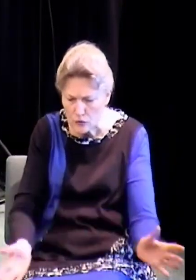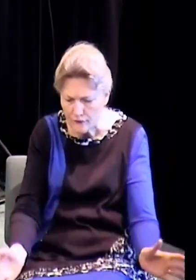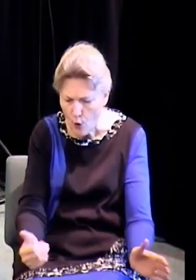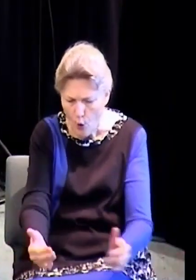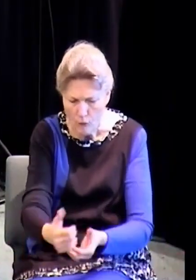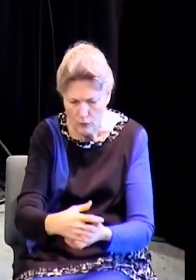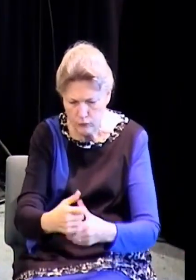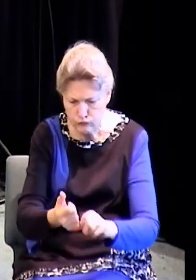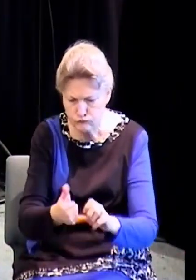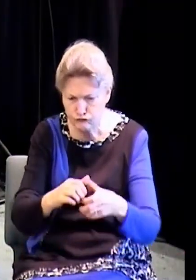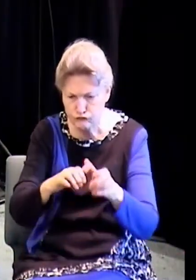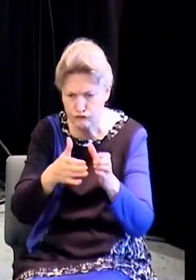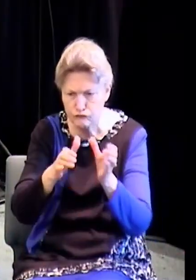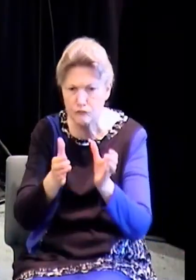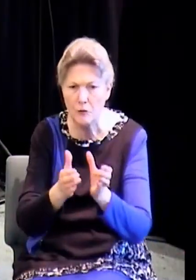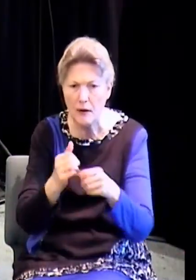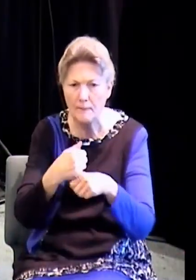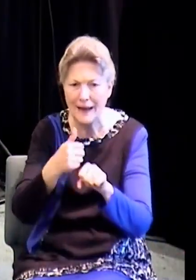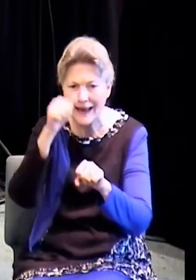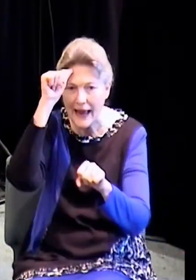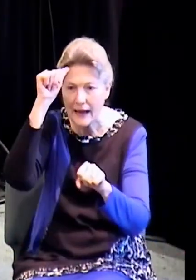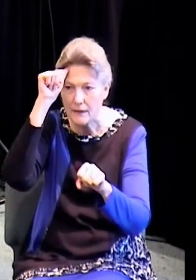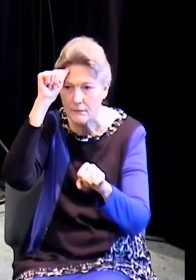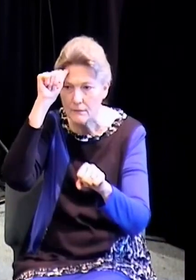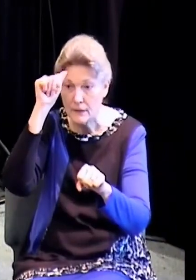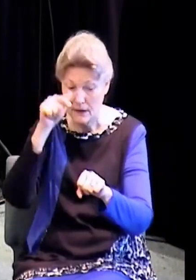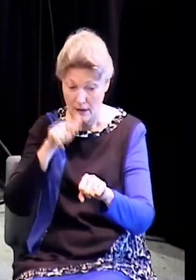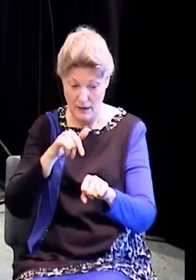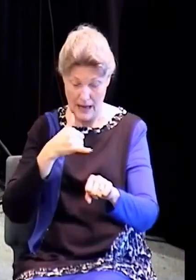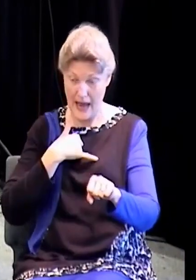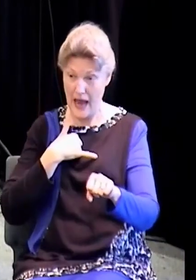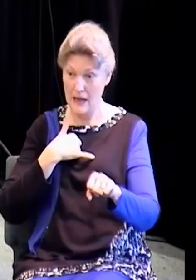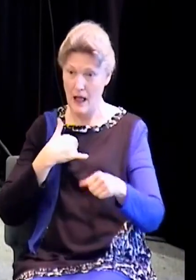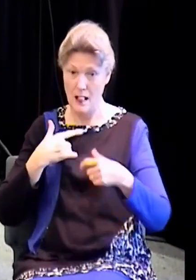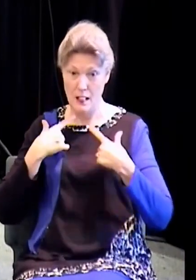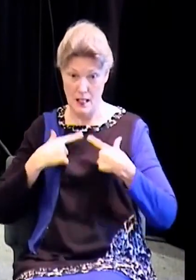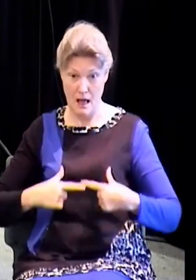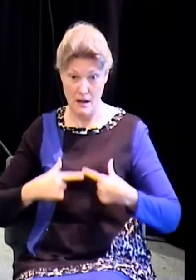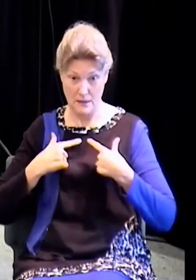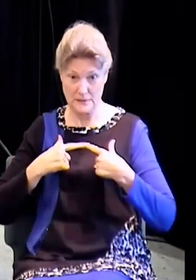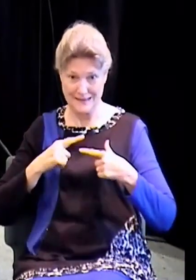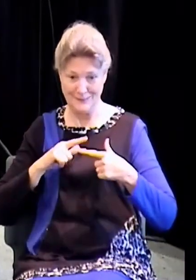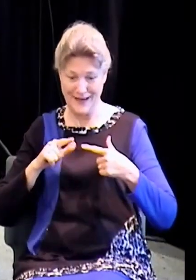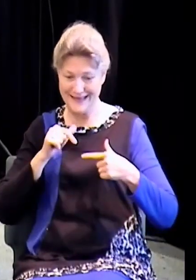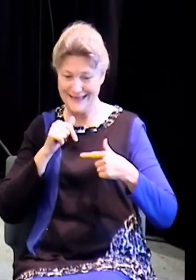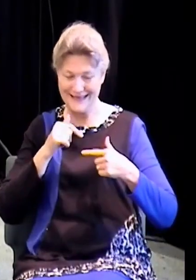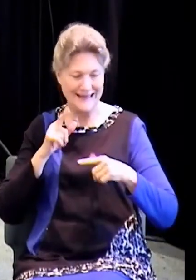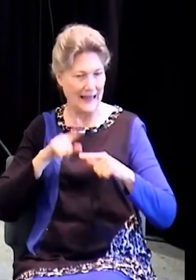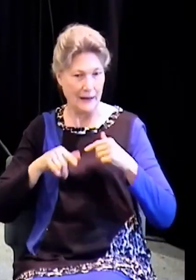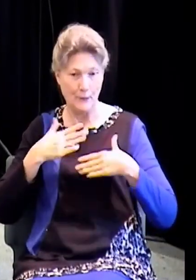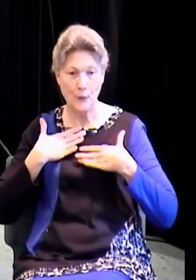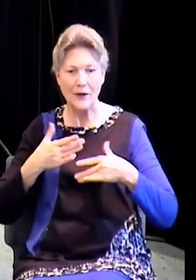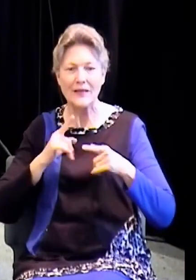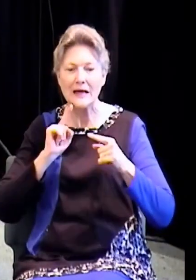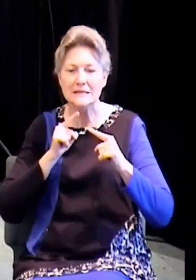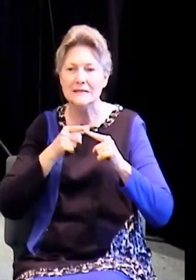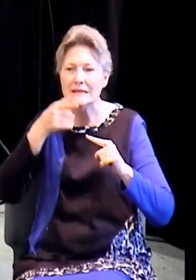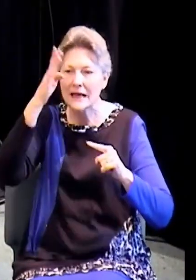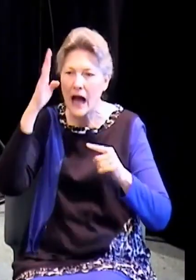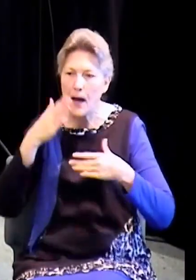Adam had lungs. But God breathed in him, and he became a living soul. And on the day of Pentecost,